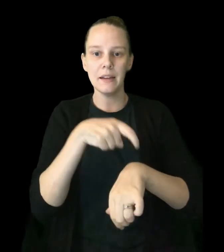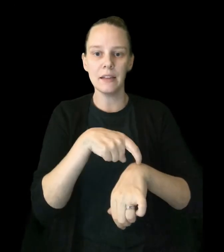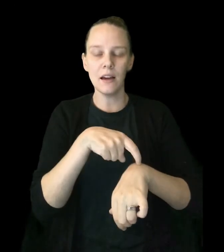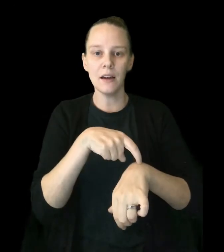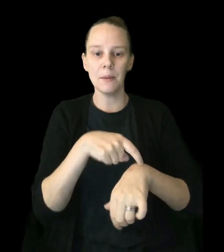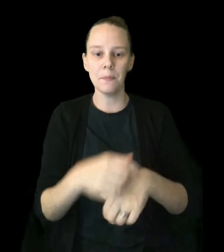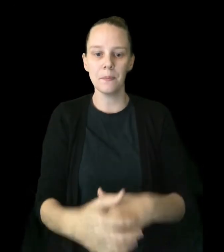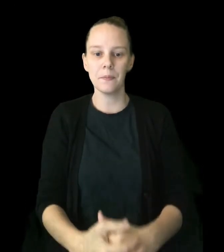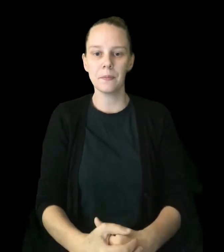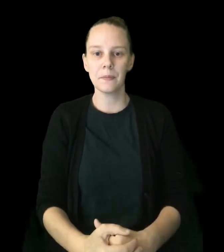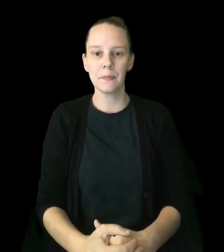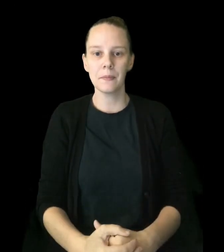a time.